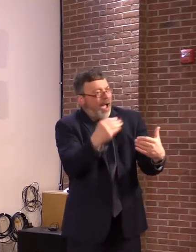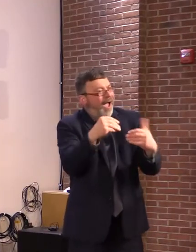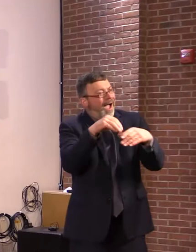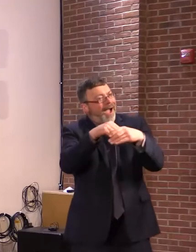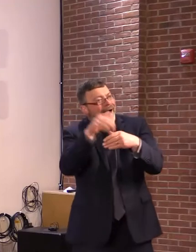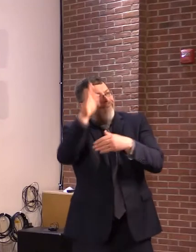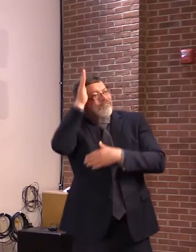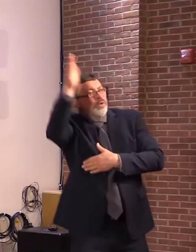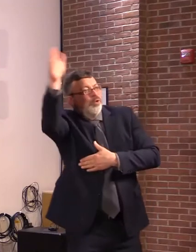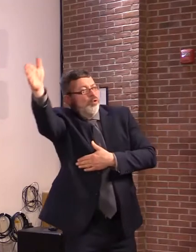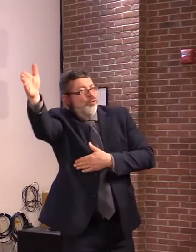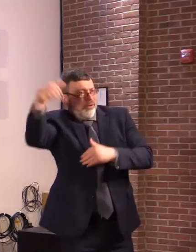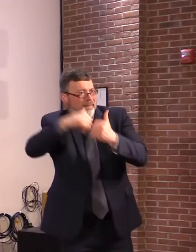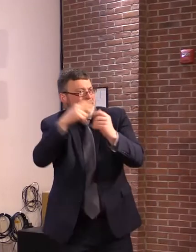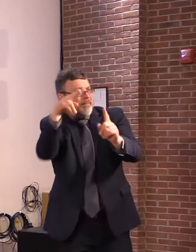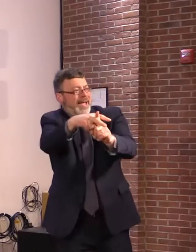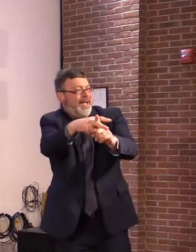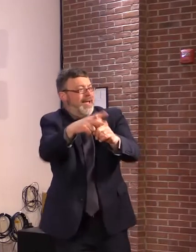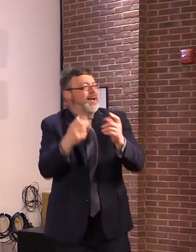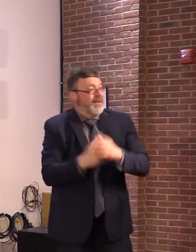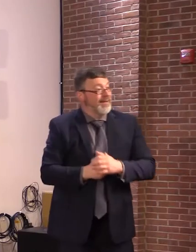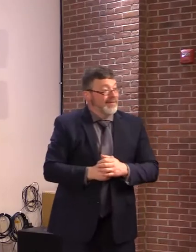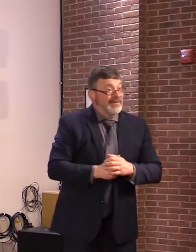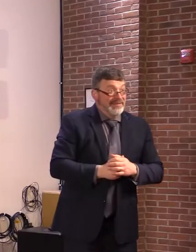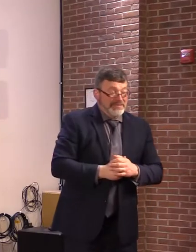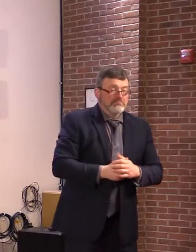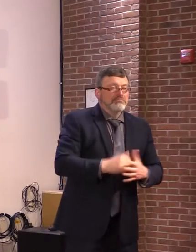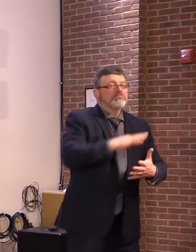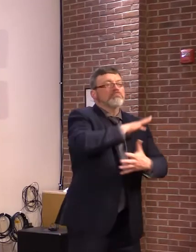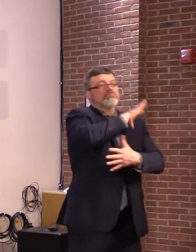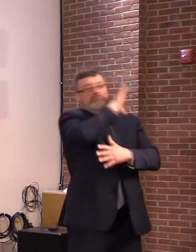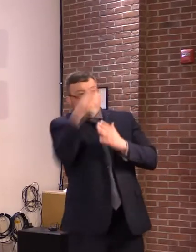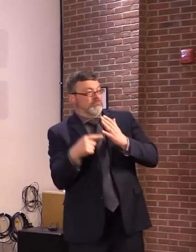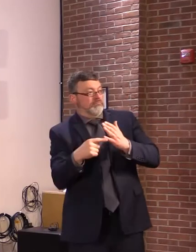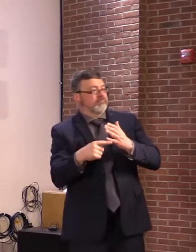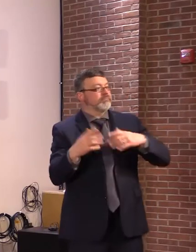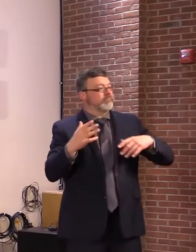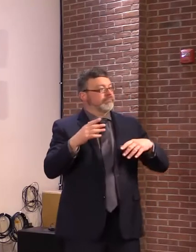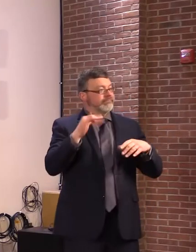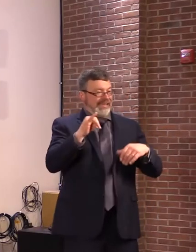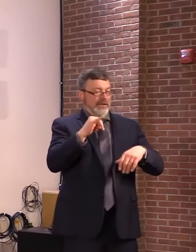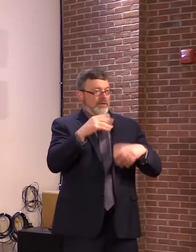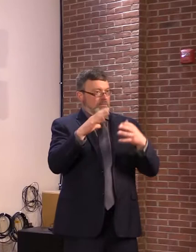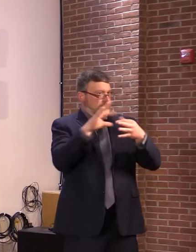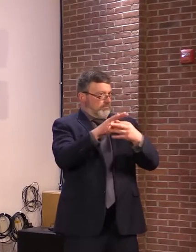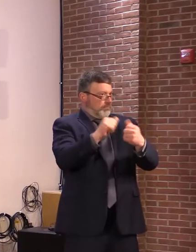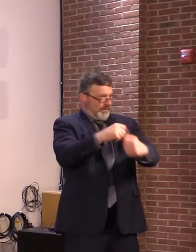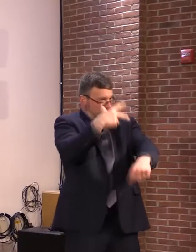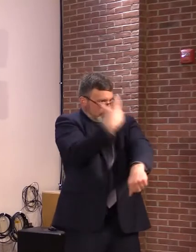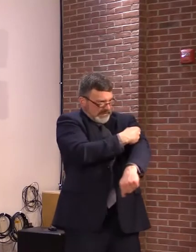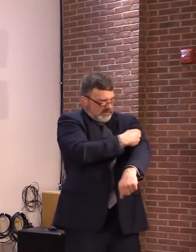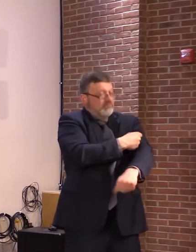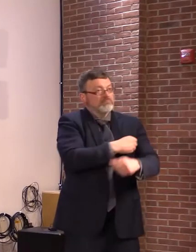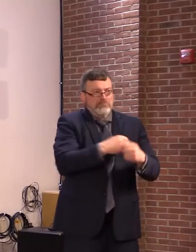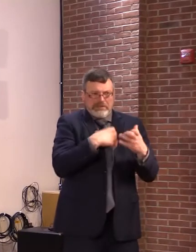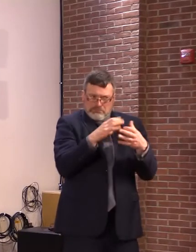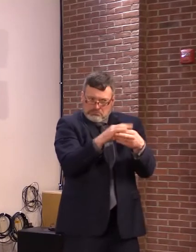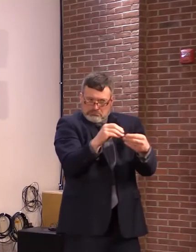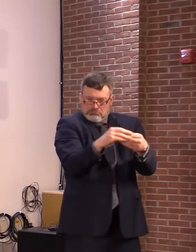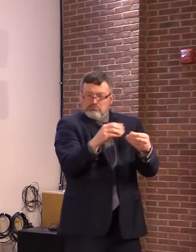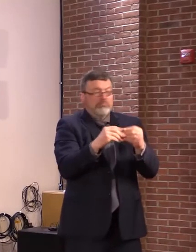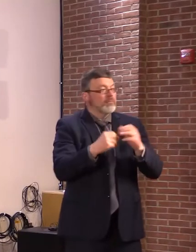Finally, I want to just give a brief preview of vaccine news that may be coming in the month of June. The FDA's